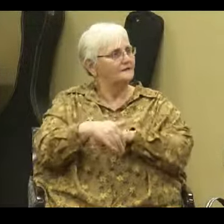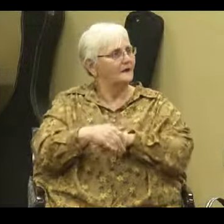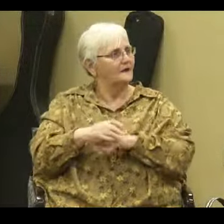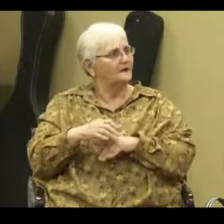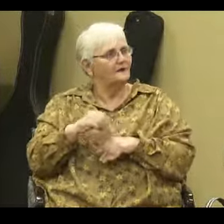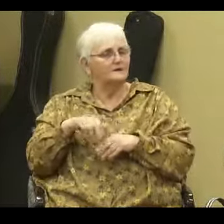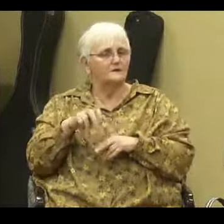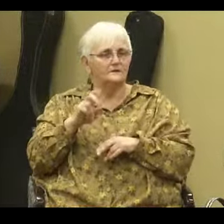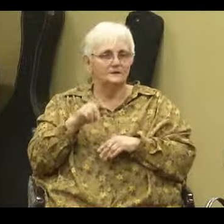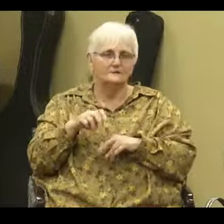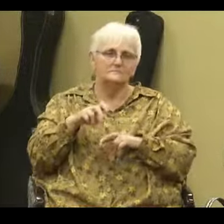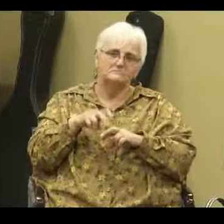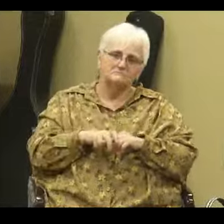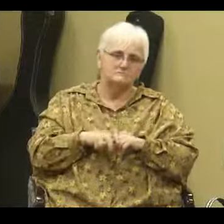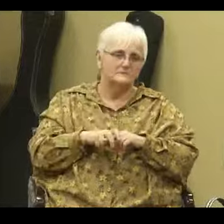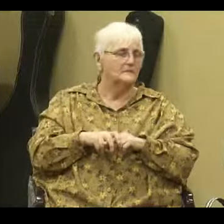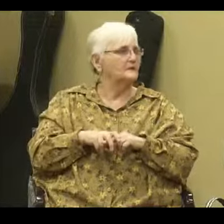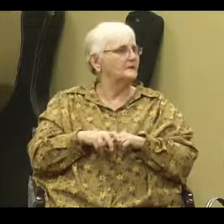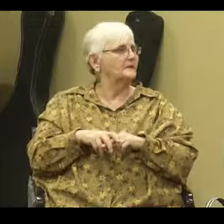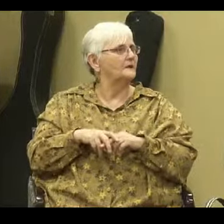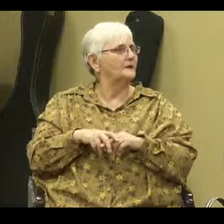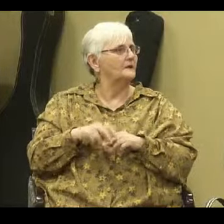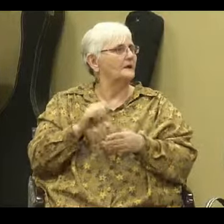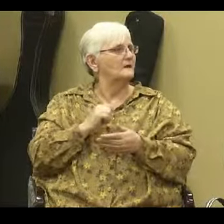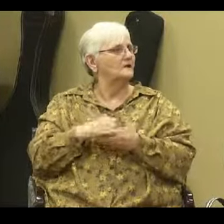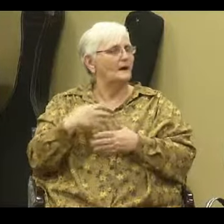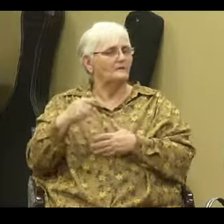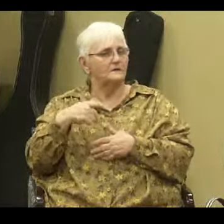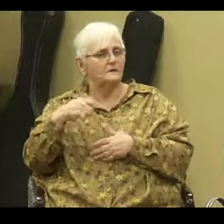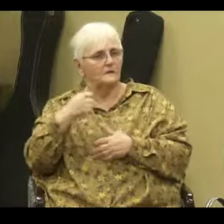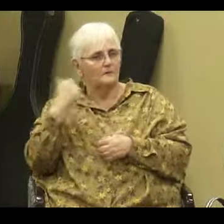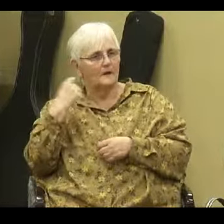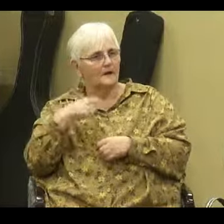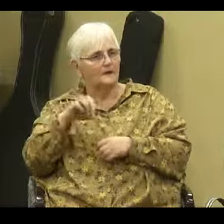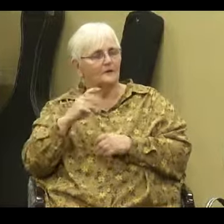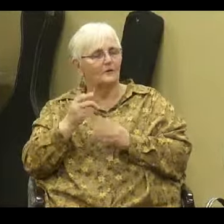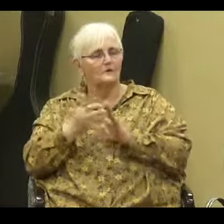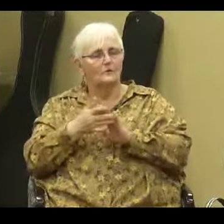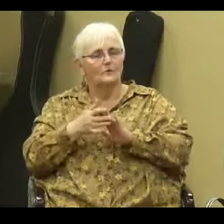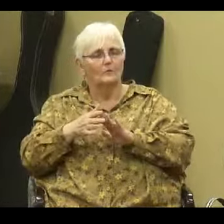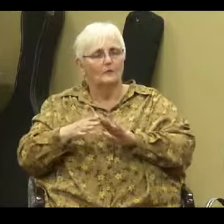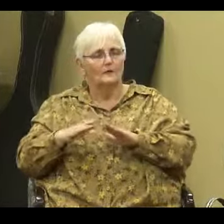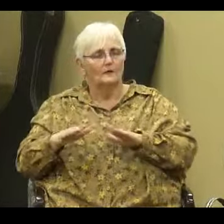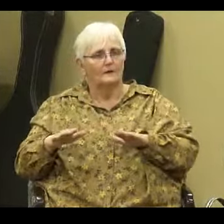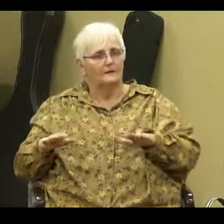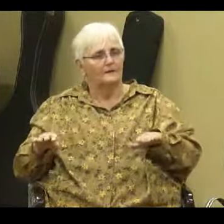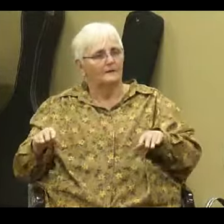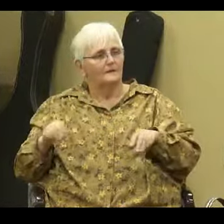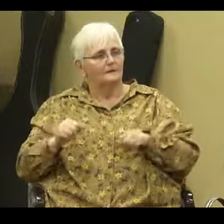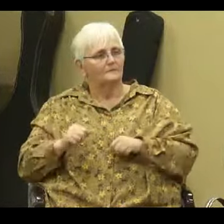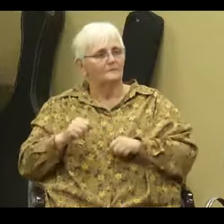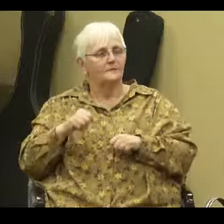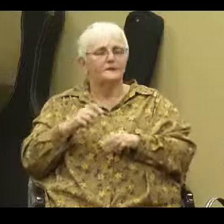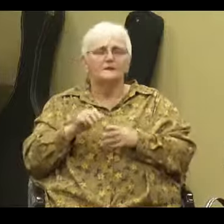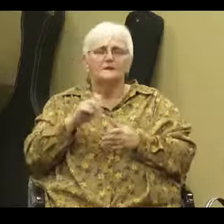sitting, amen, out in my backyard. It was quiet. And just the mysteries of God,